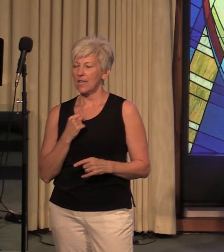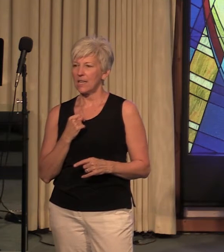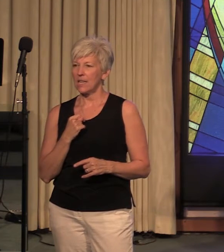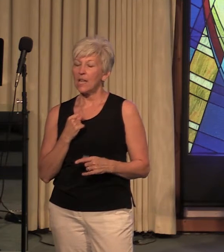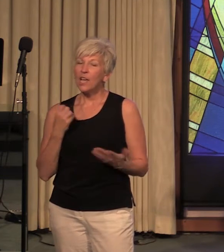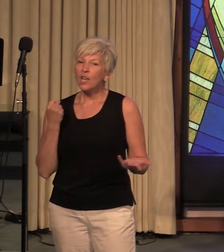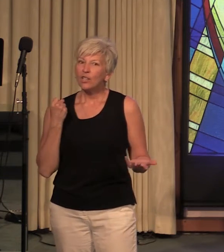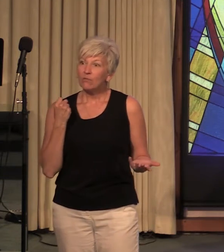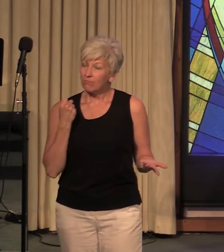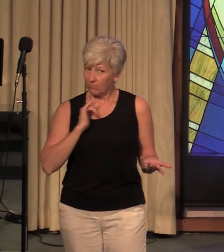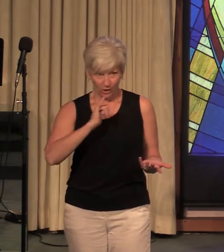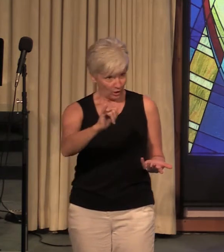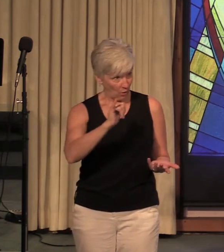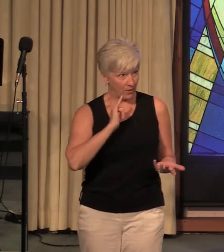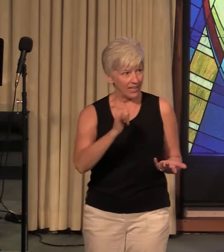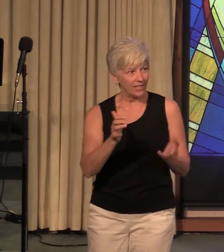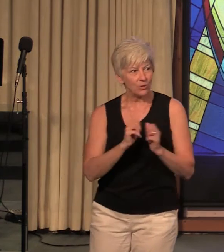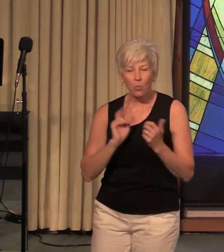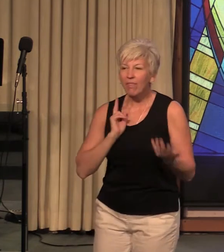so it is with us